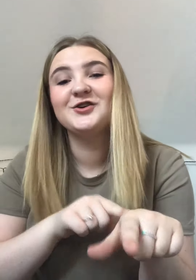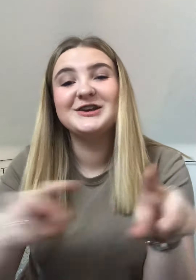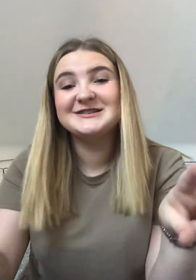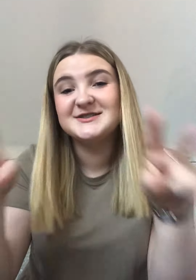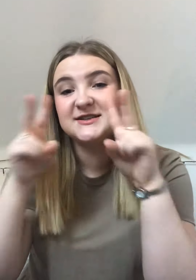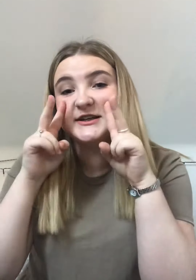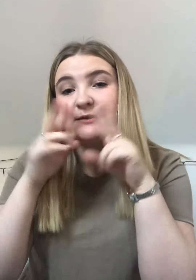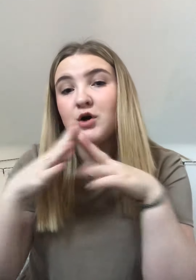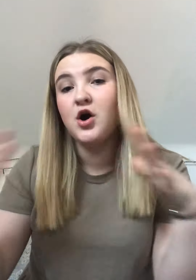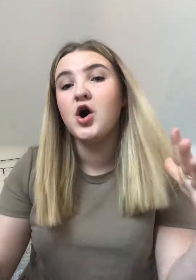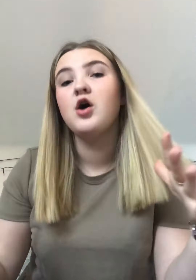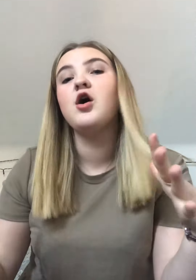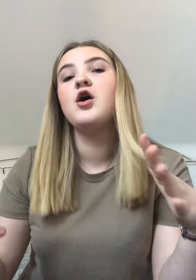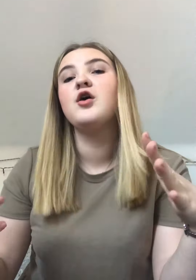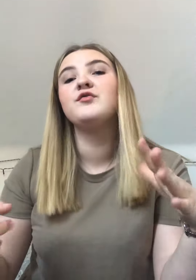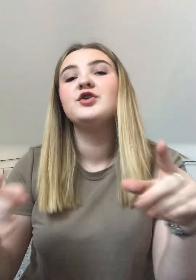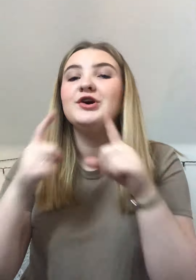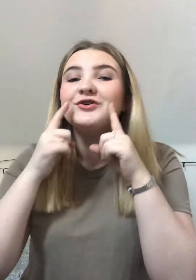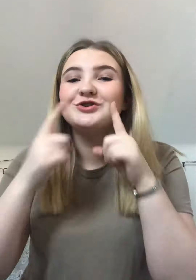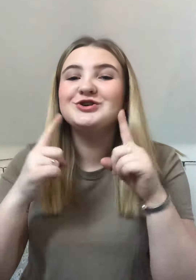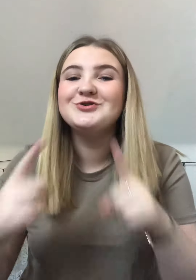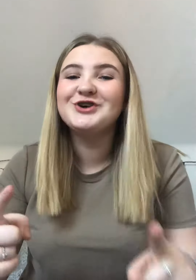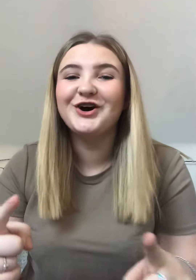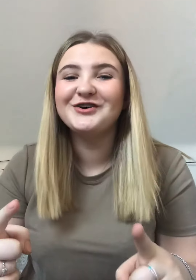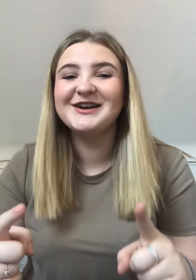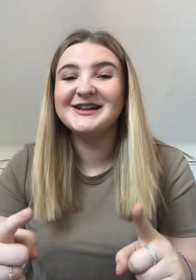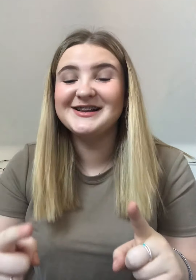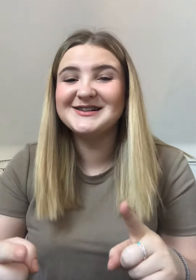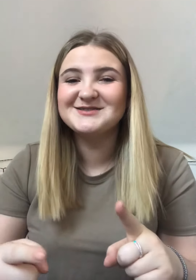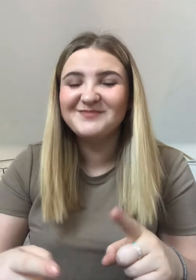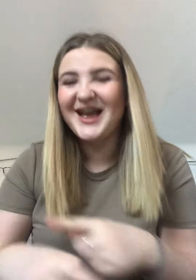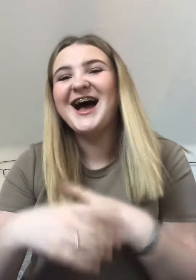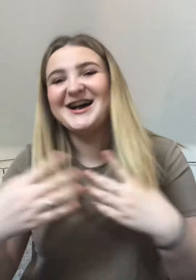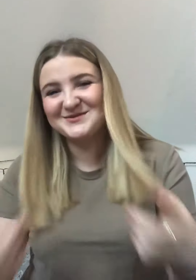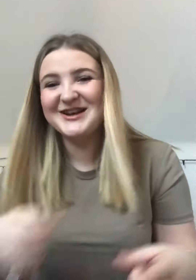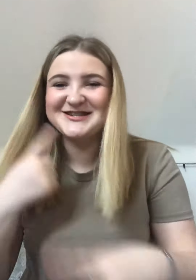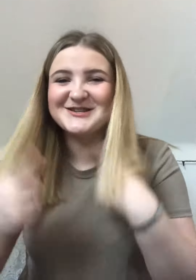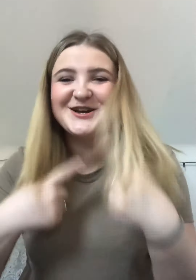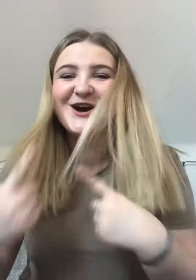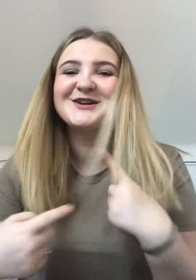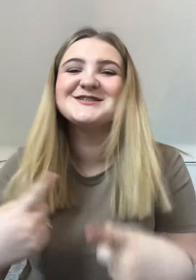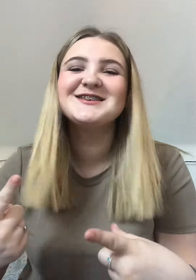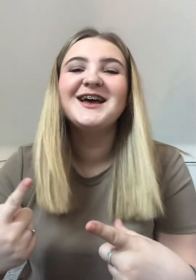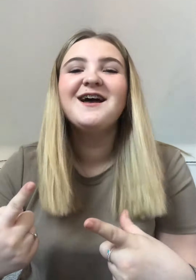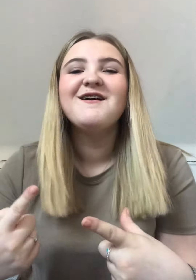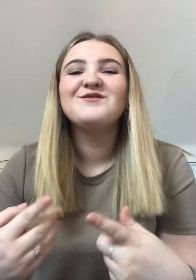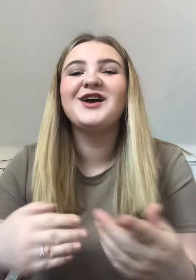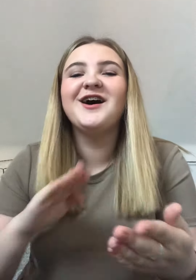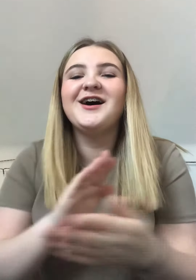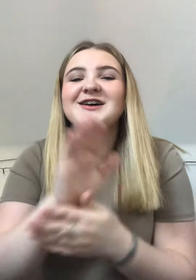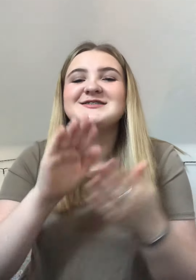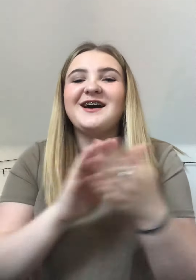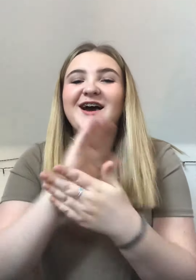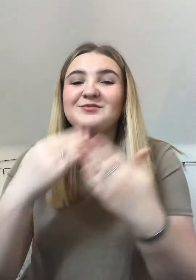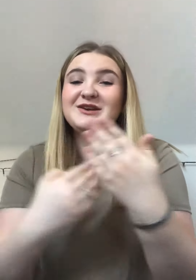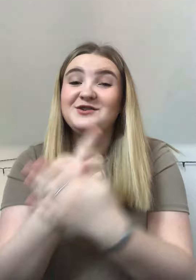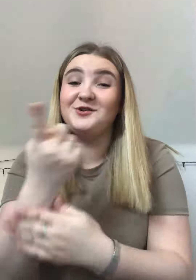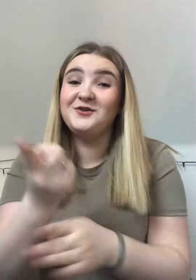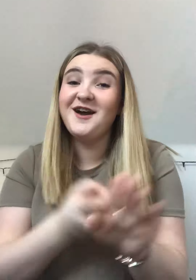going to see more of the tutorials as well as the songs because happy new year